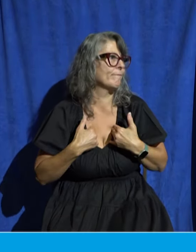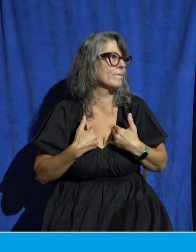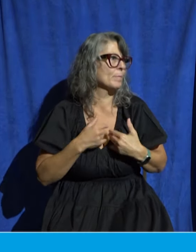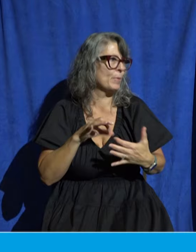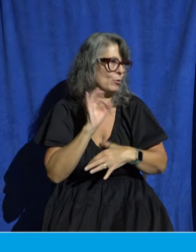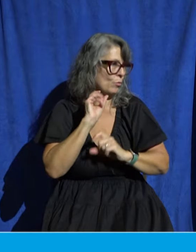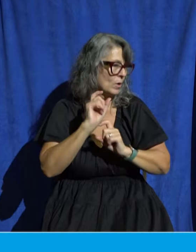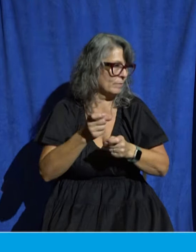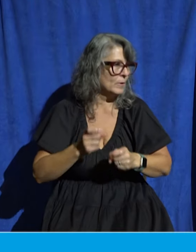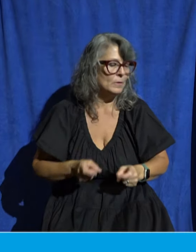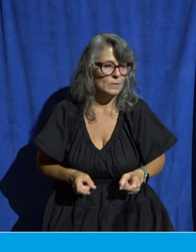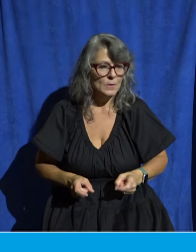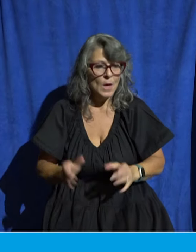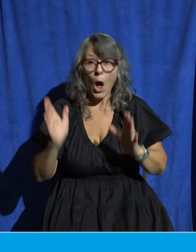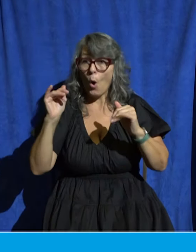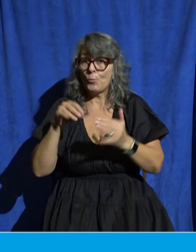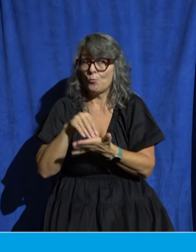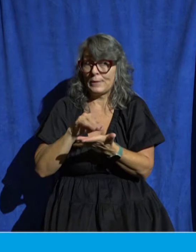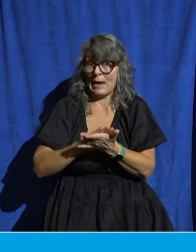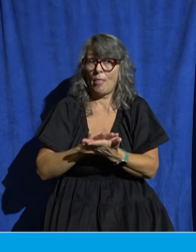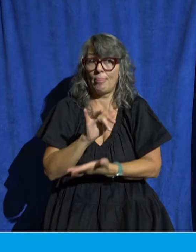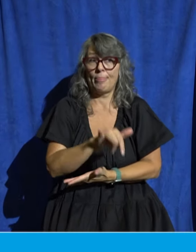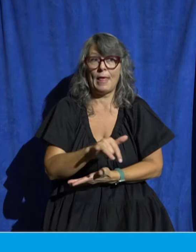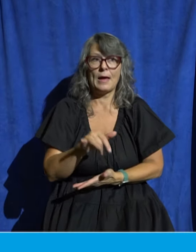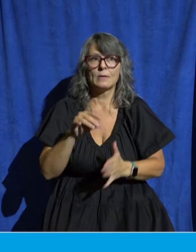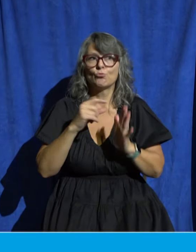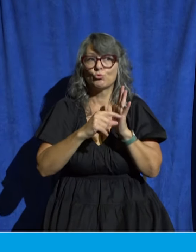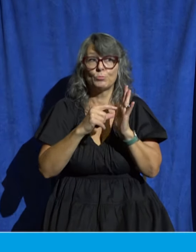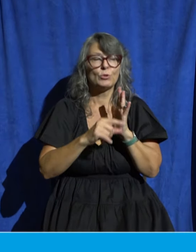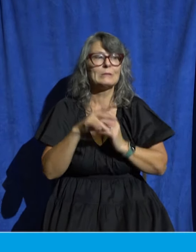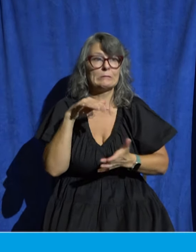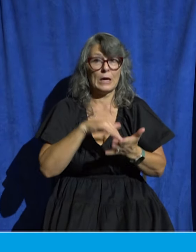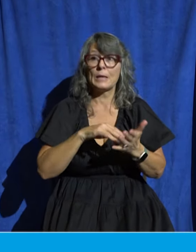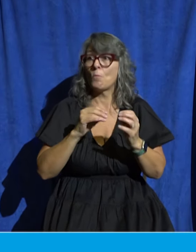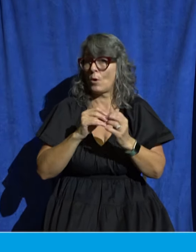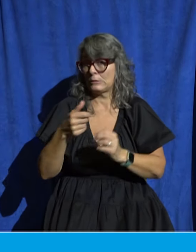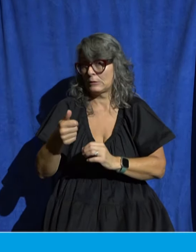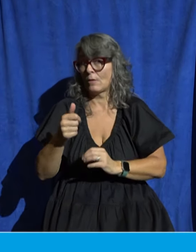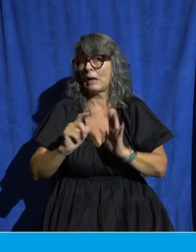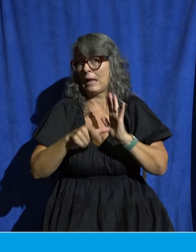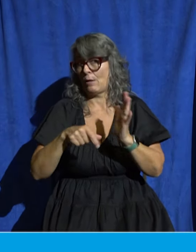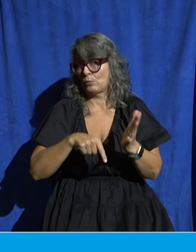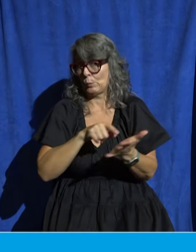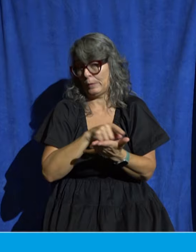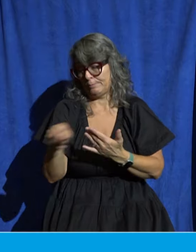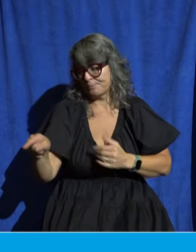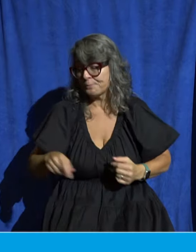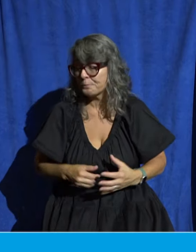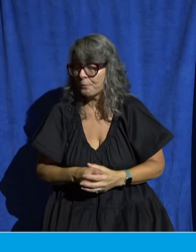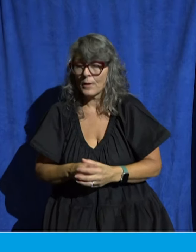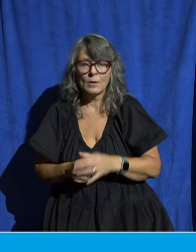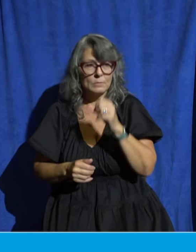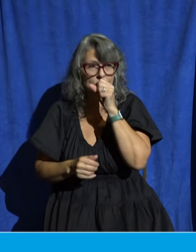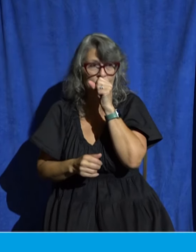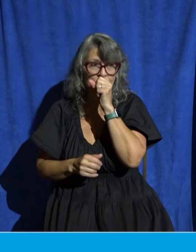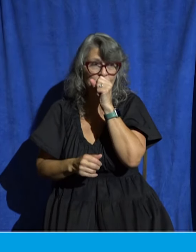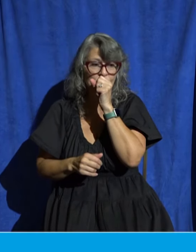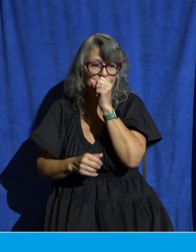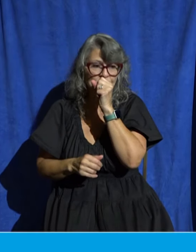of these down so you can go and look at that a little bit later this week. But what it does mean is that God's main concern more than knowing the gifts